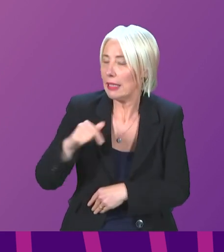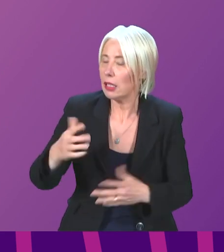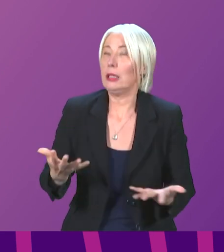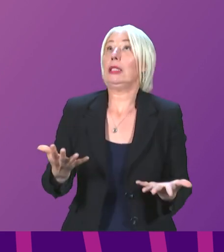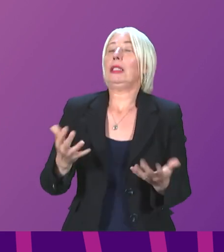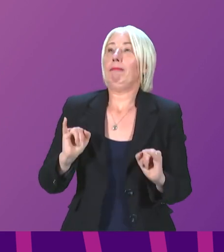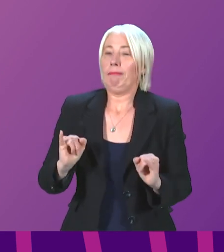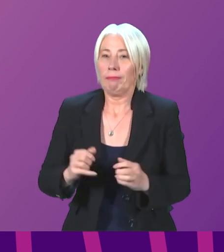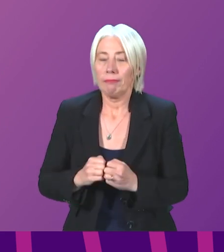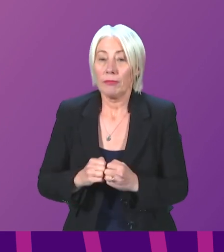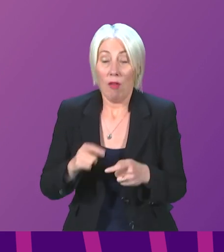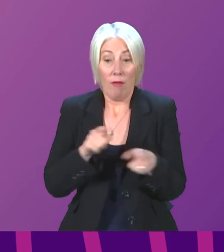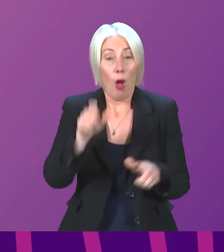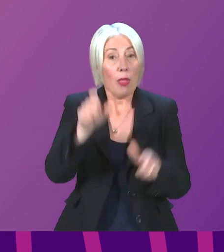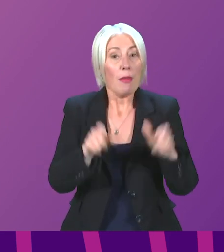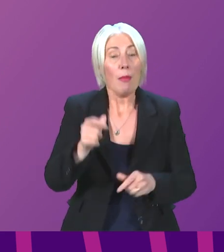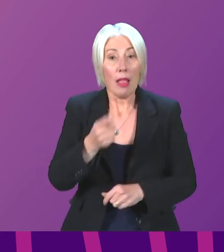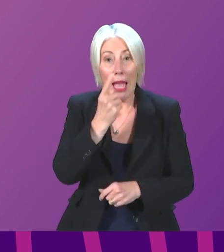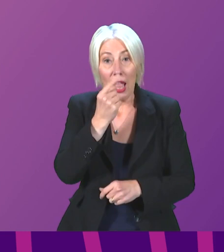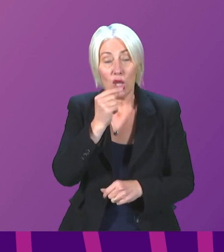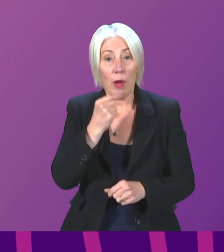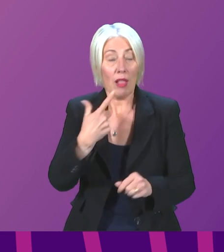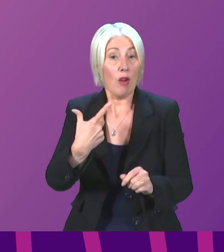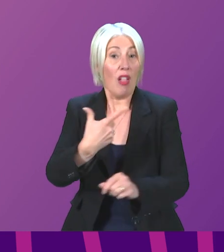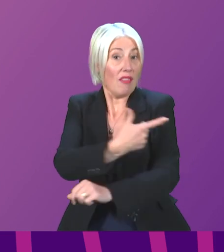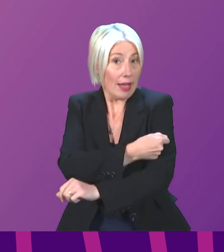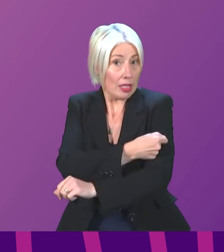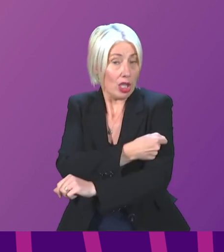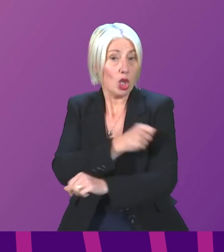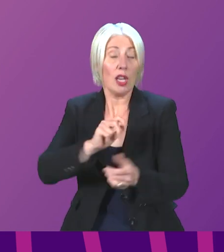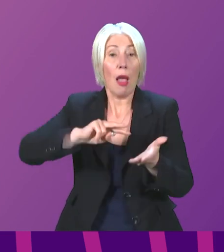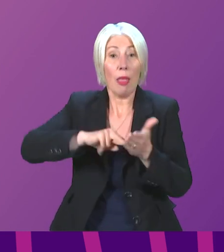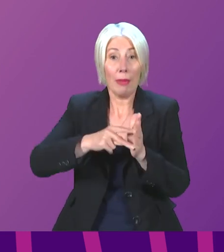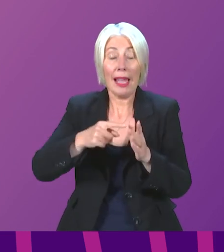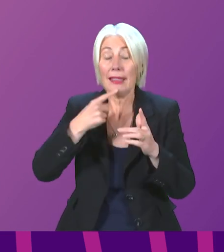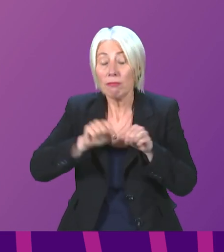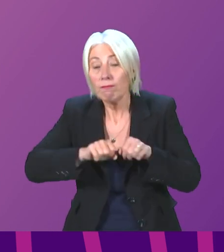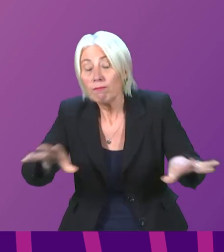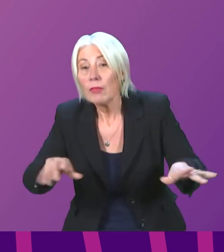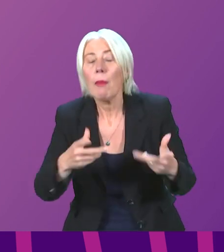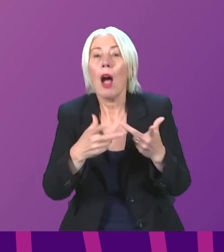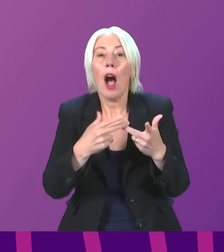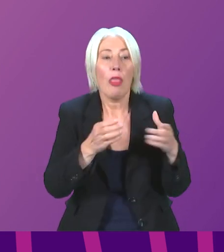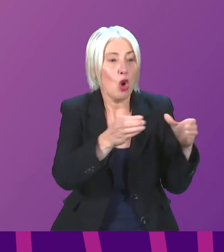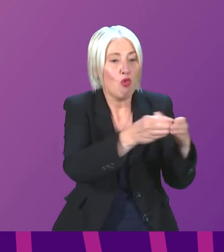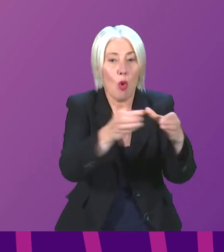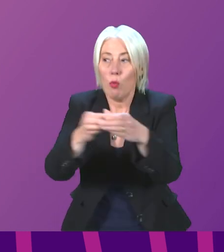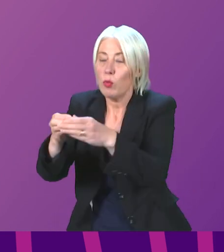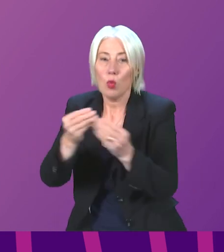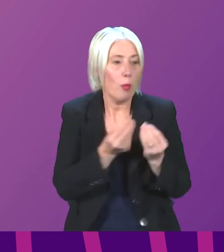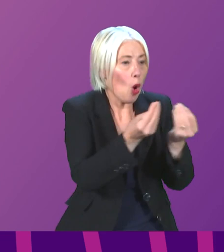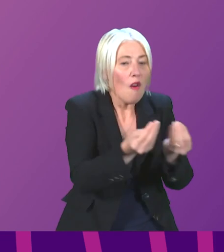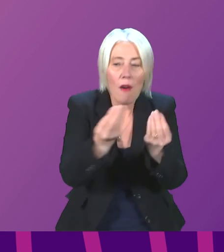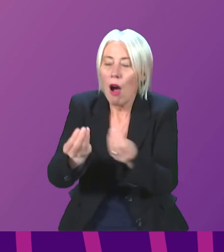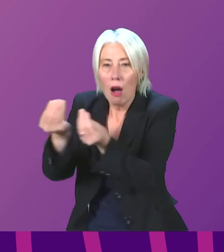In addition to those eligible for a COVID-19 winter vaccination, the deployment plan sets out a range of other groups who will be offered the flu